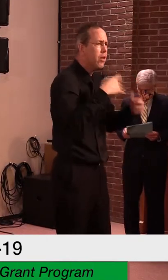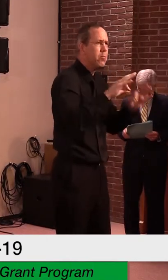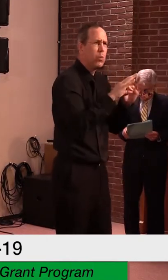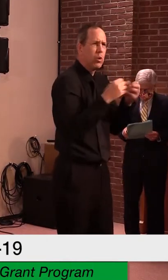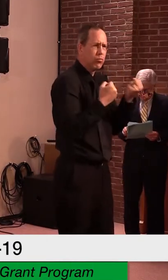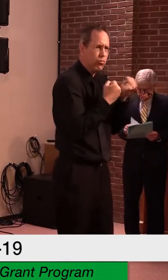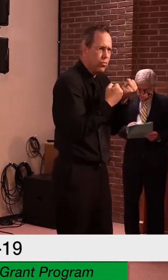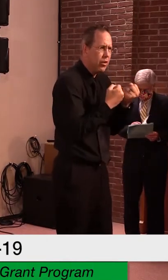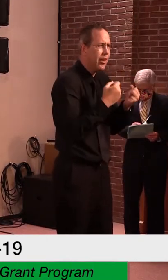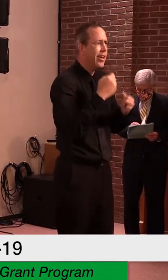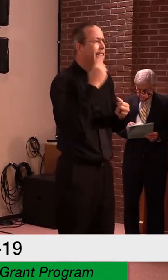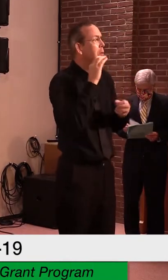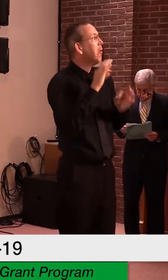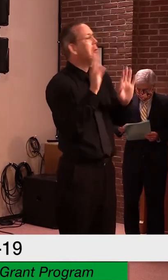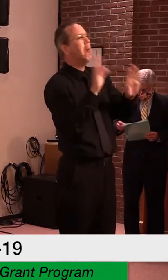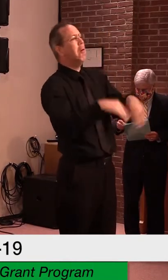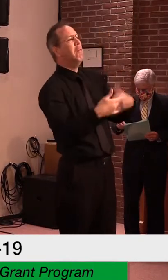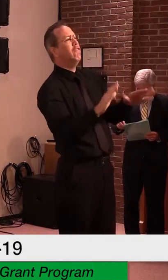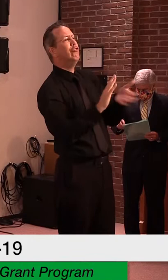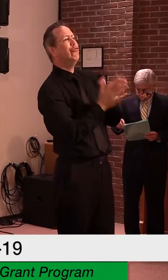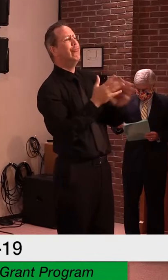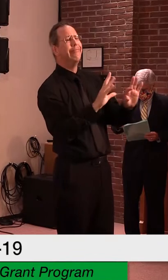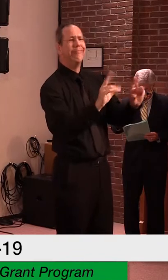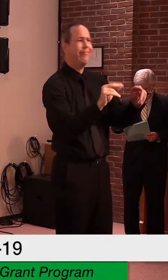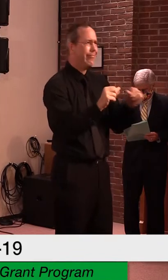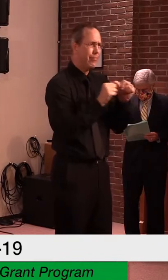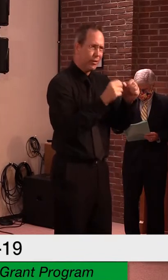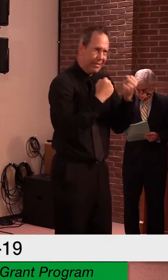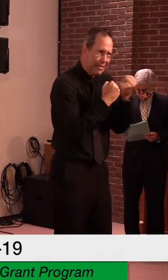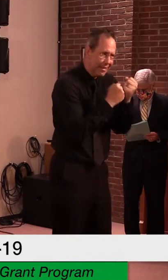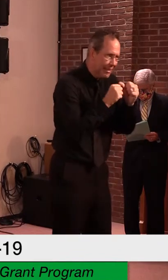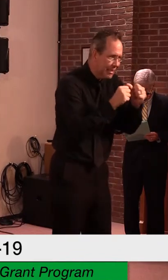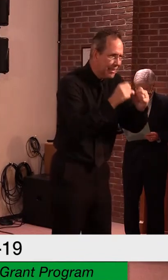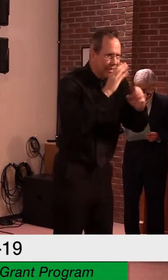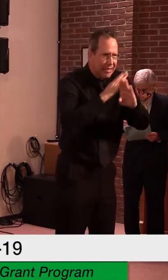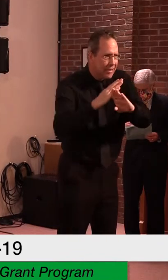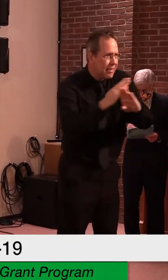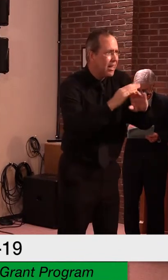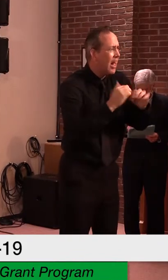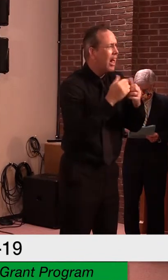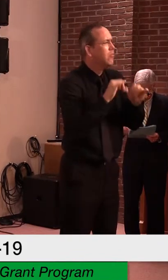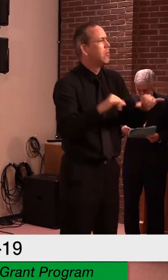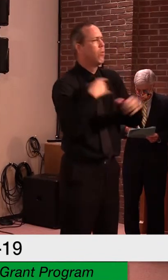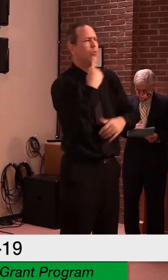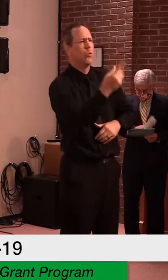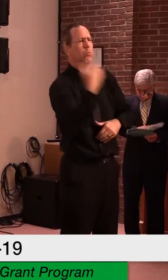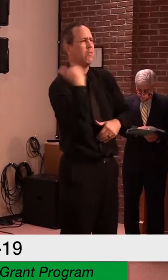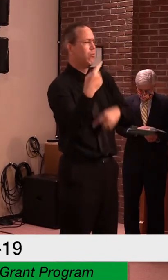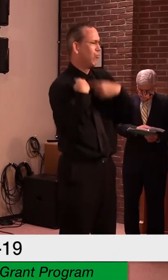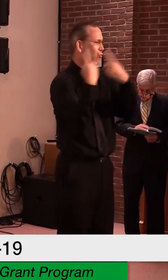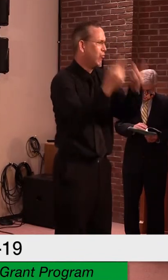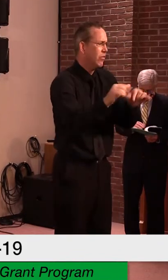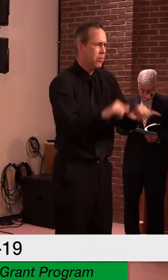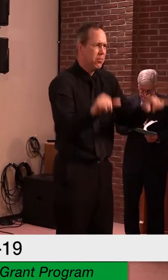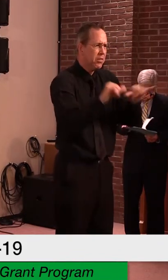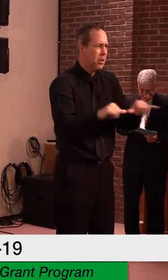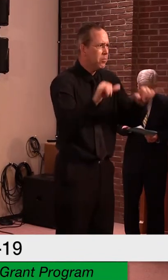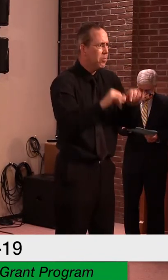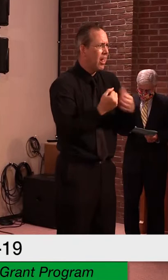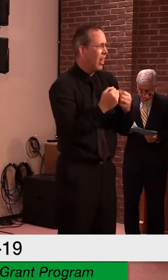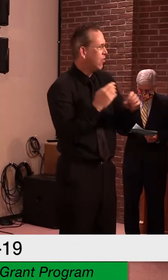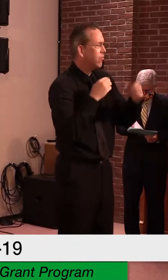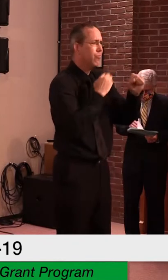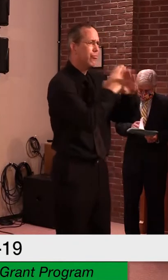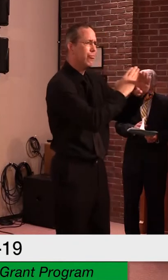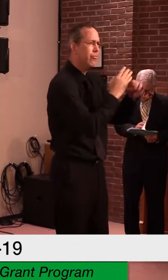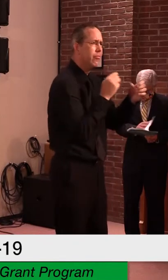it that way. Because as I've said before, we need to continue fighting this virus until a vaccine has been developed and